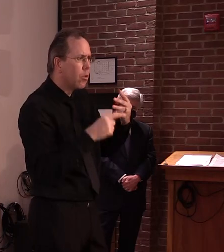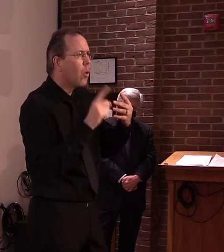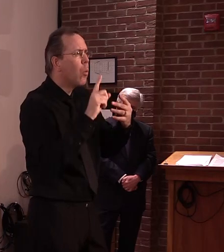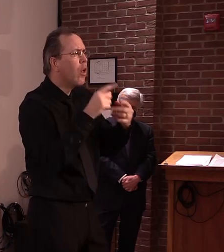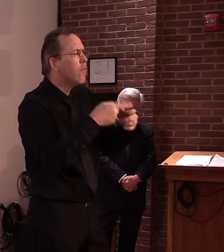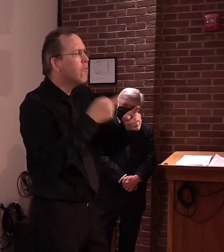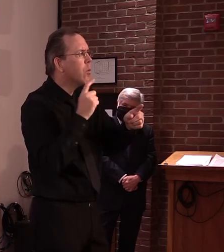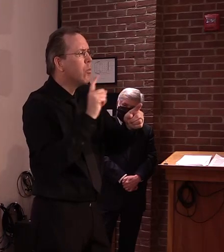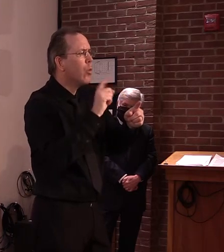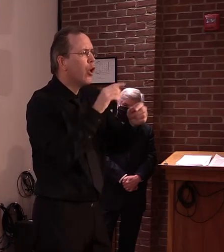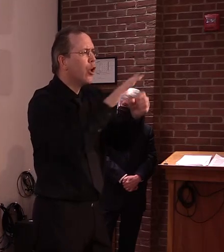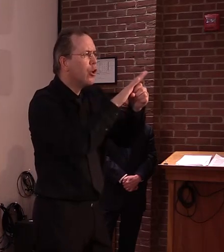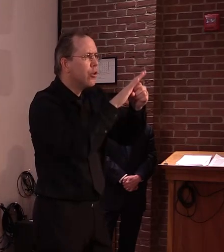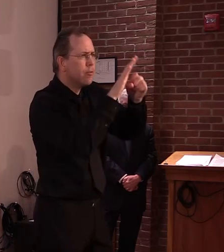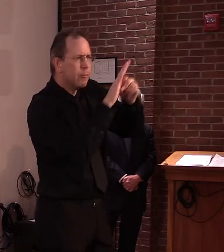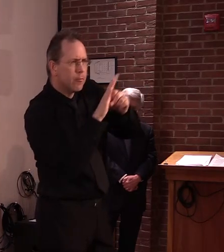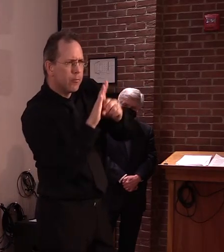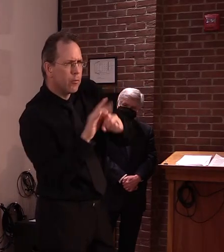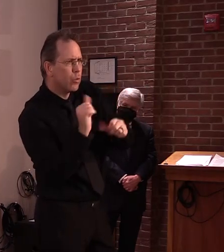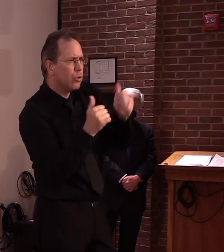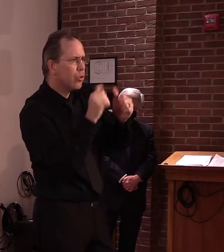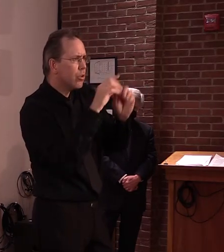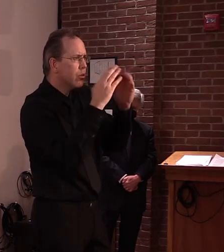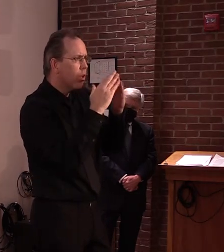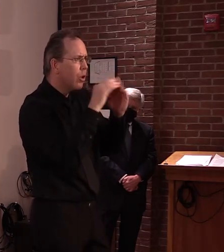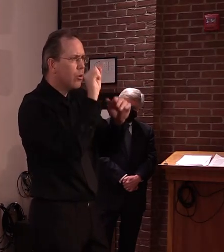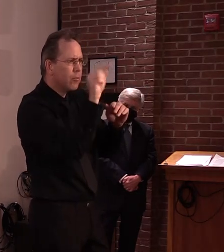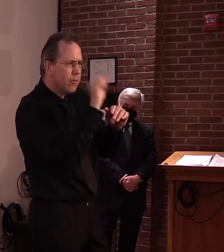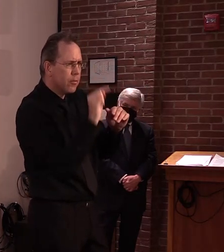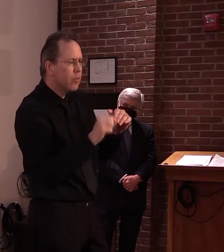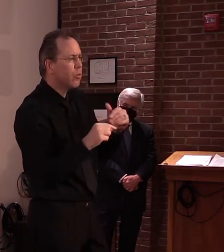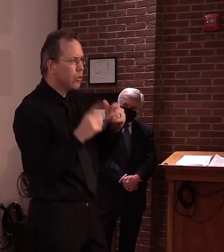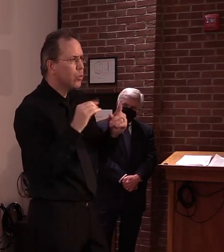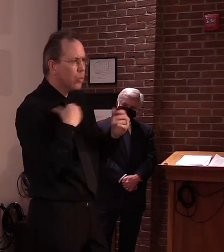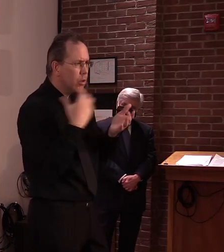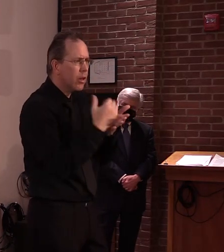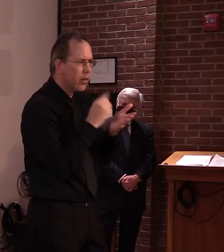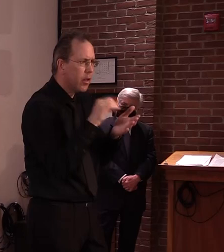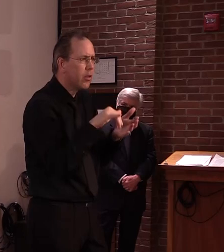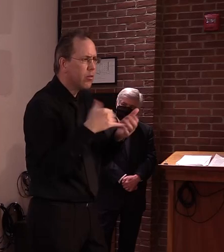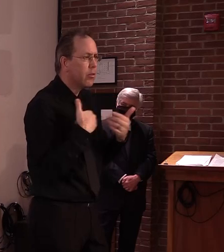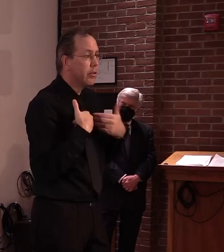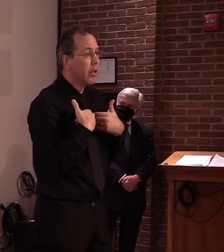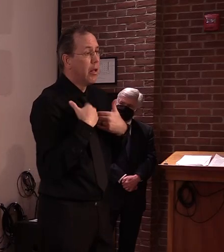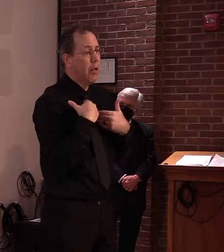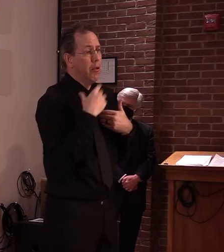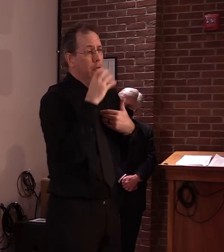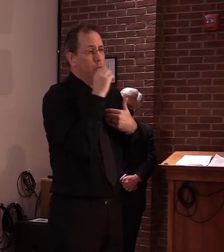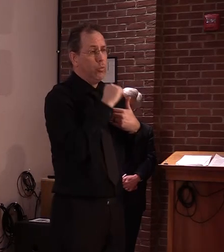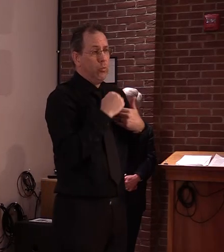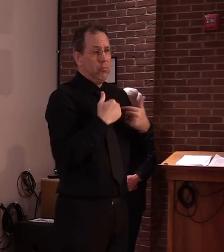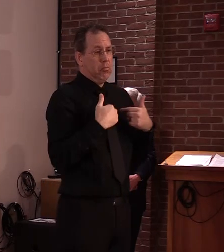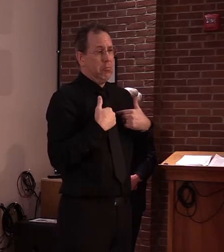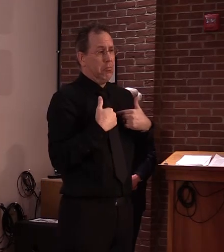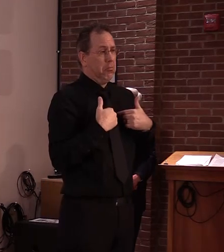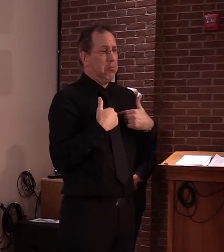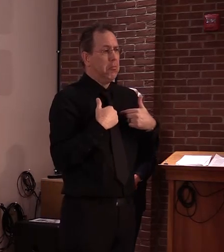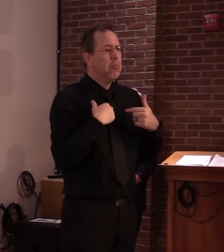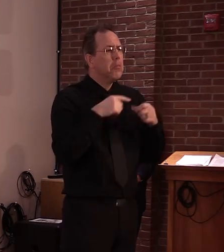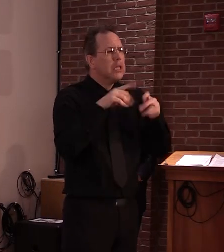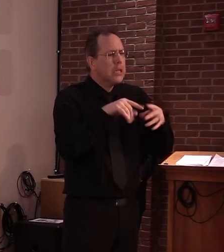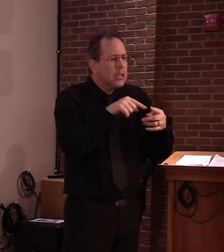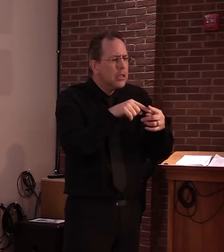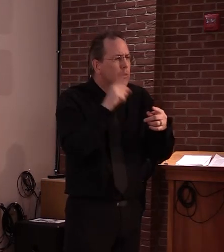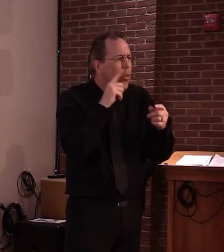I would assume that part of our tracing and testing program that we would then trace from there if a positive